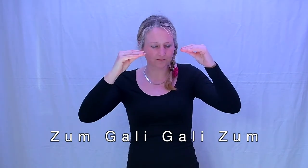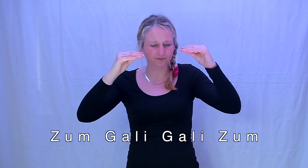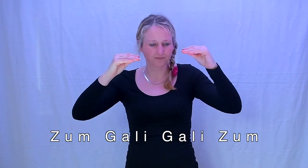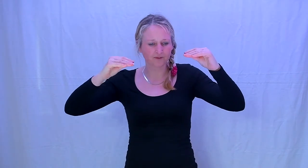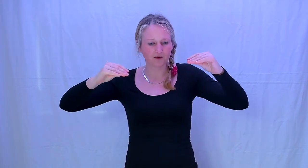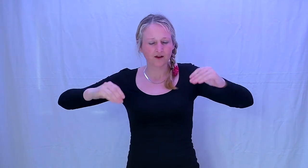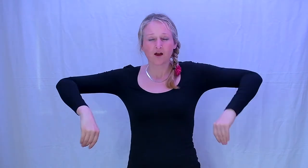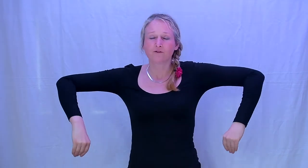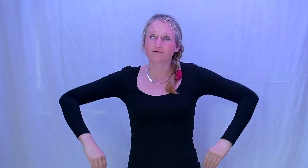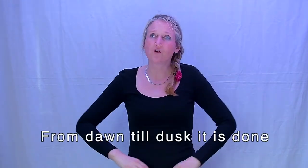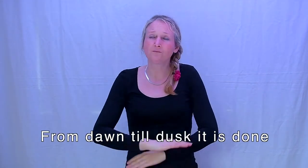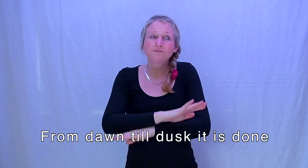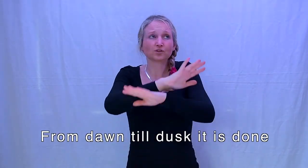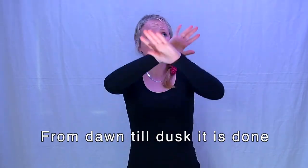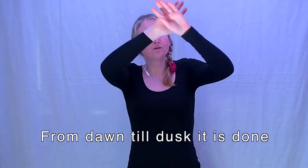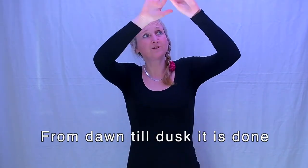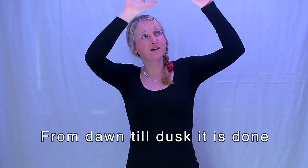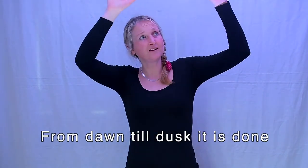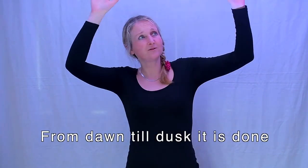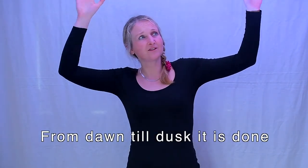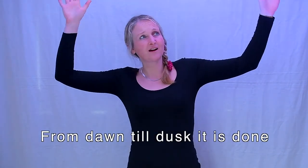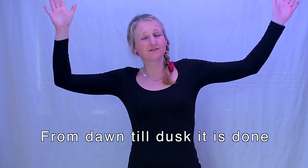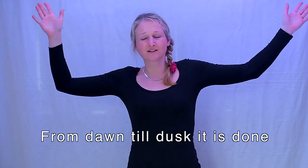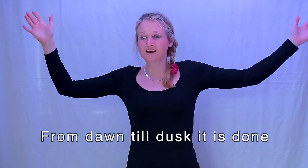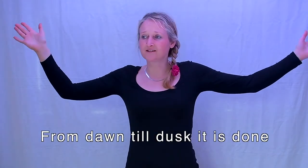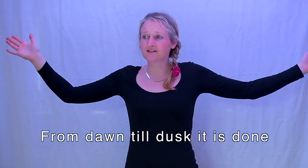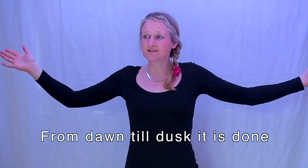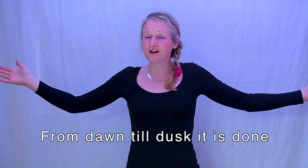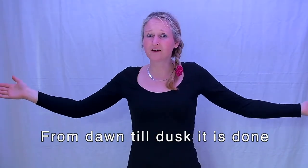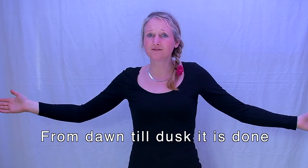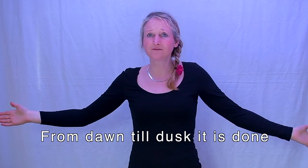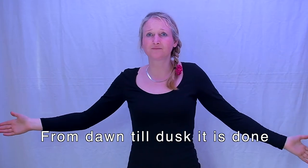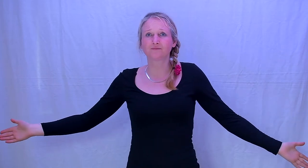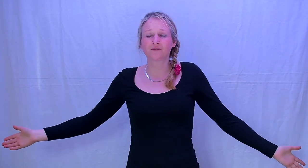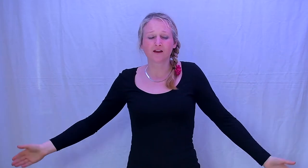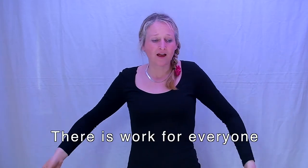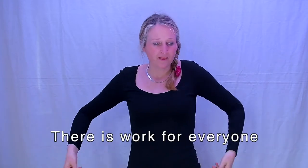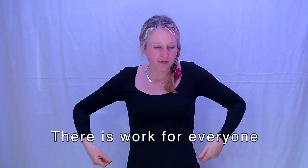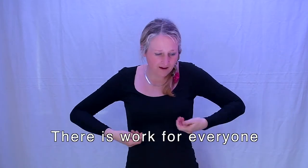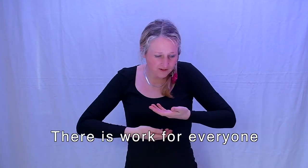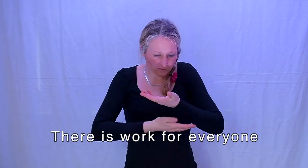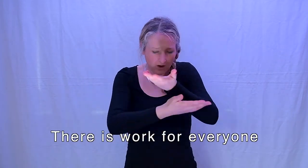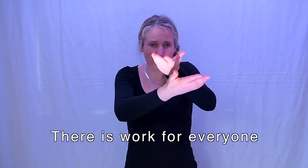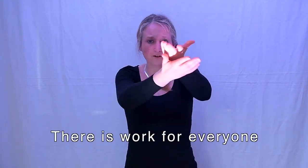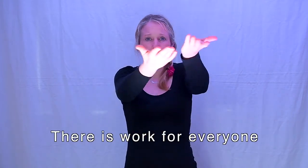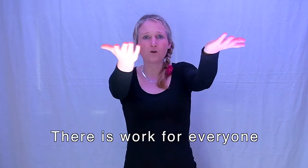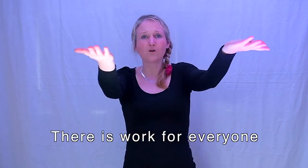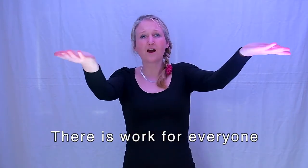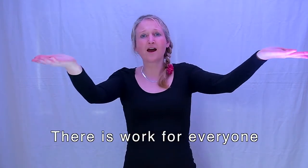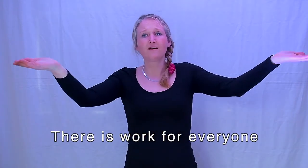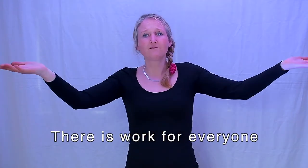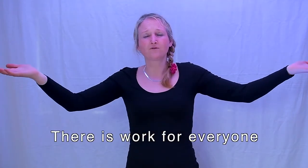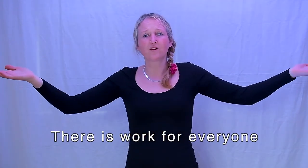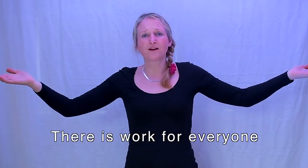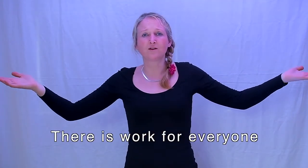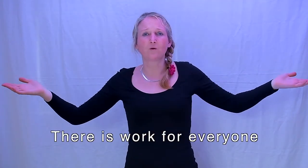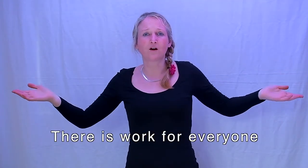From dawn till dusk it is done There is work for everyone